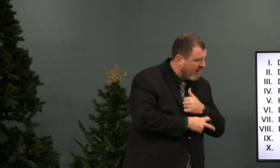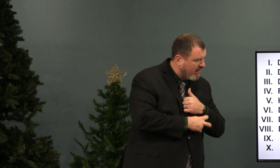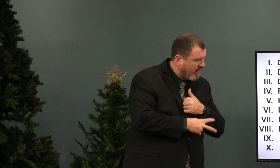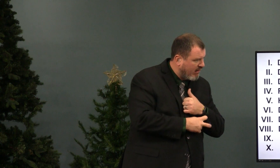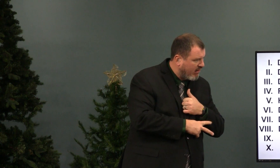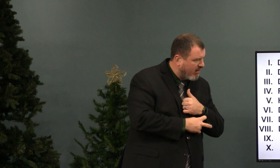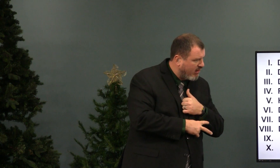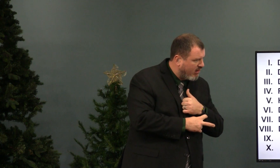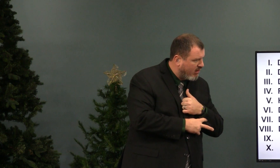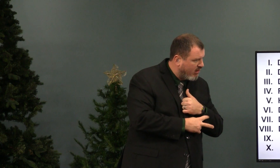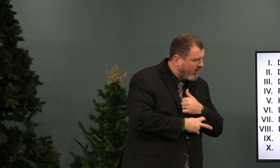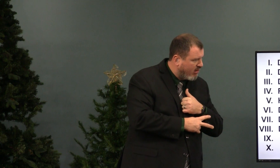That's stealing.